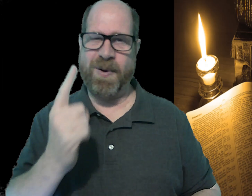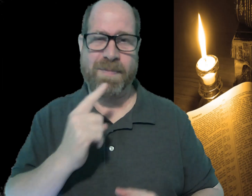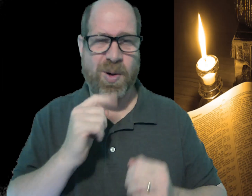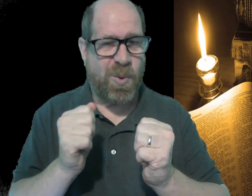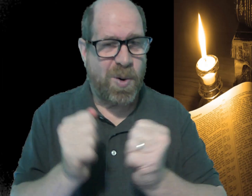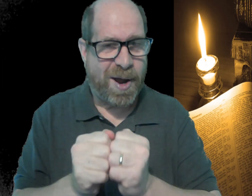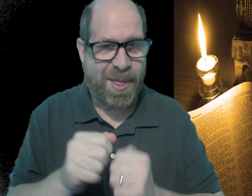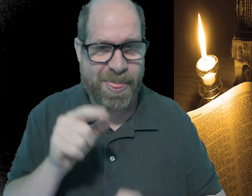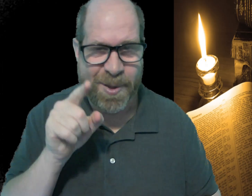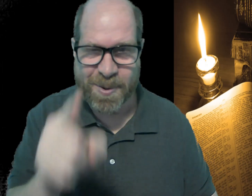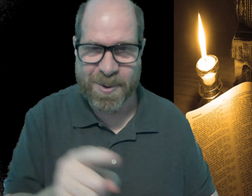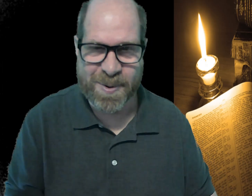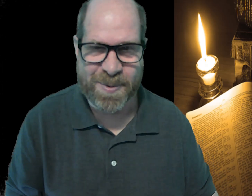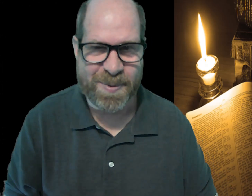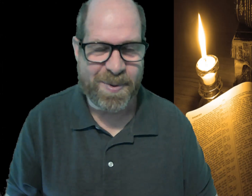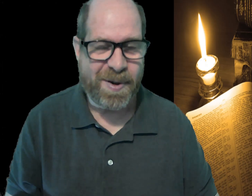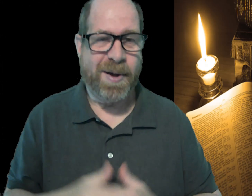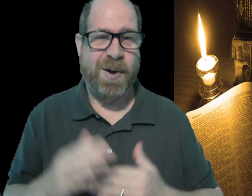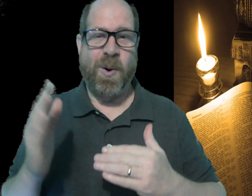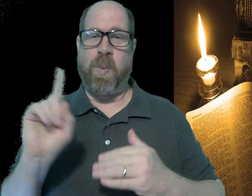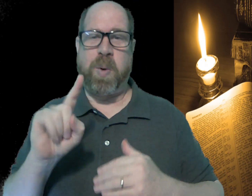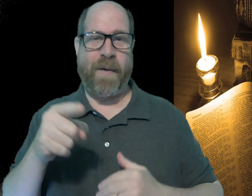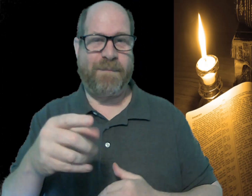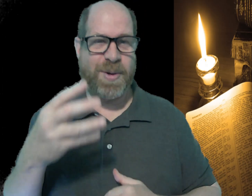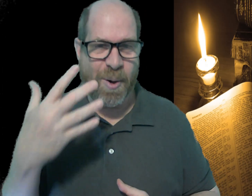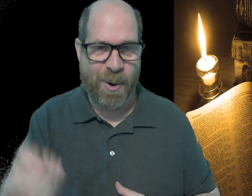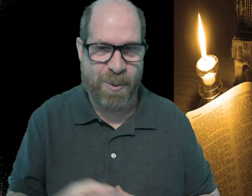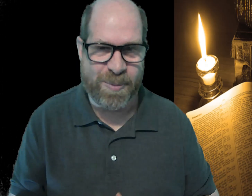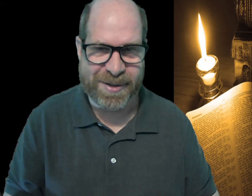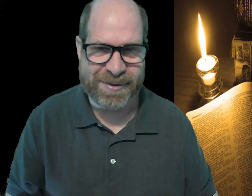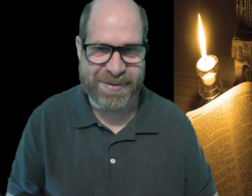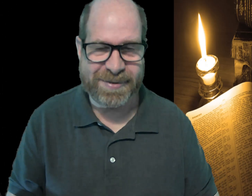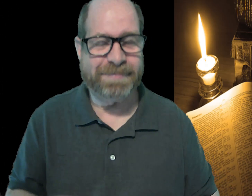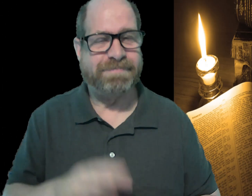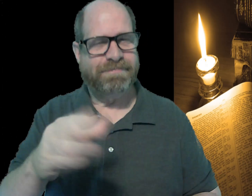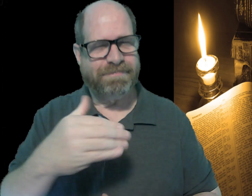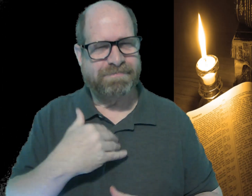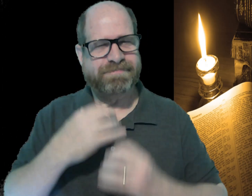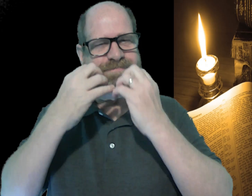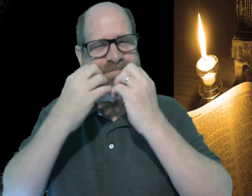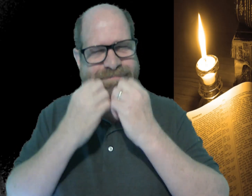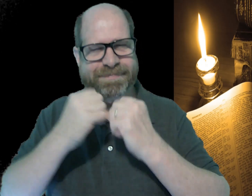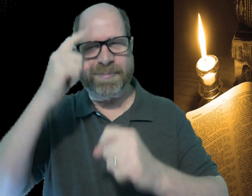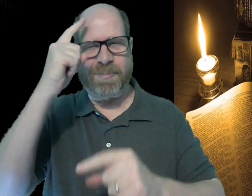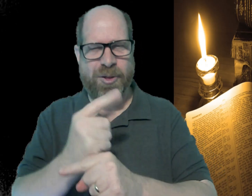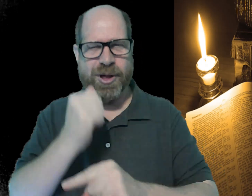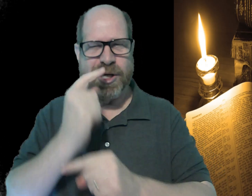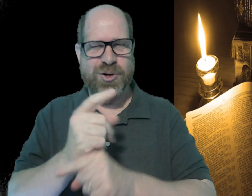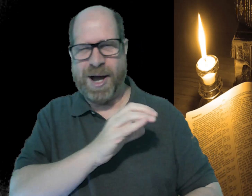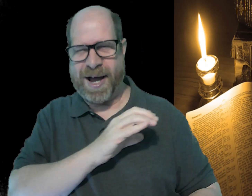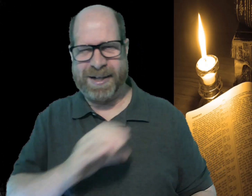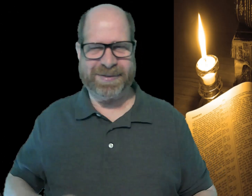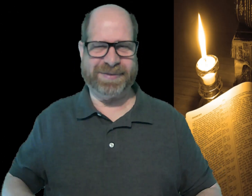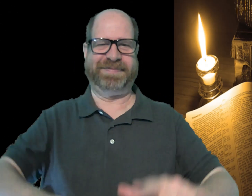God will always be with you wherever you go. My precious brothers and sisters in Christ,